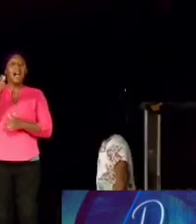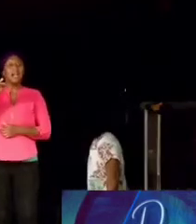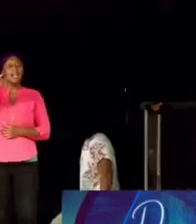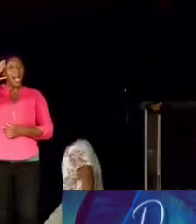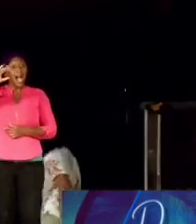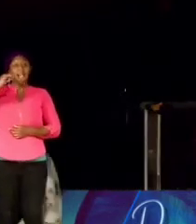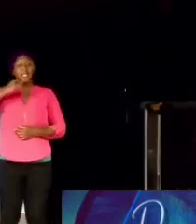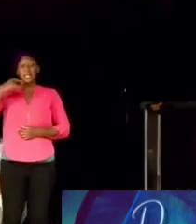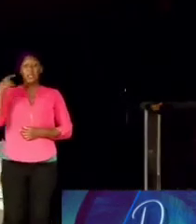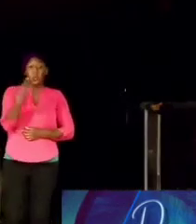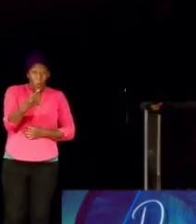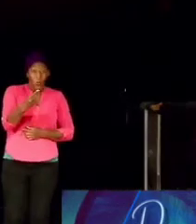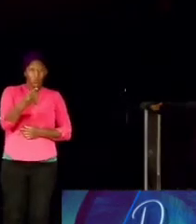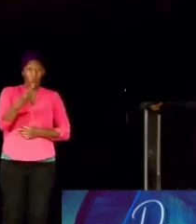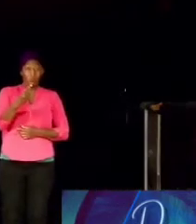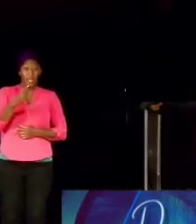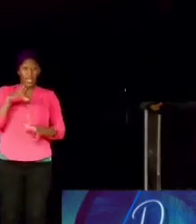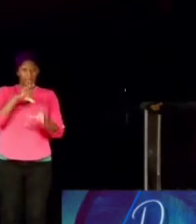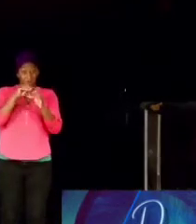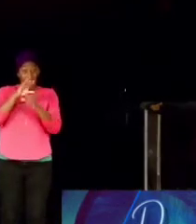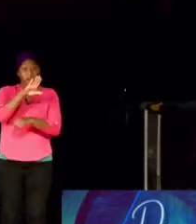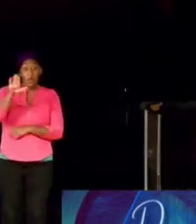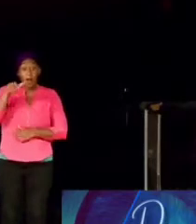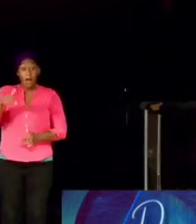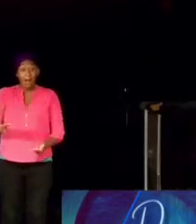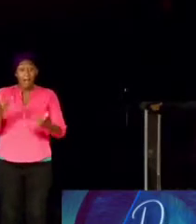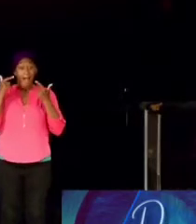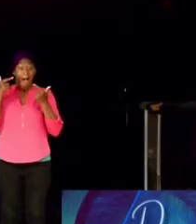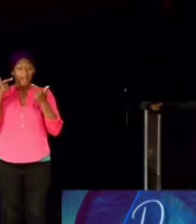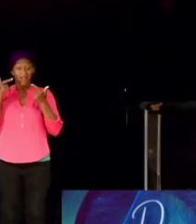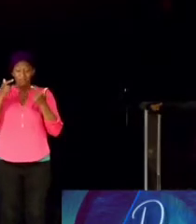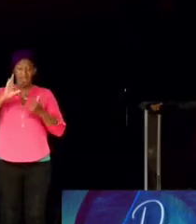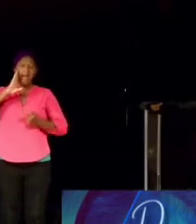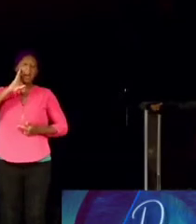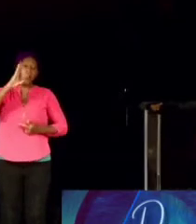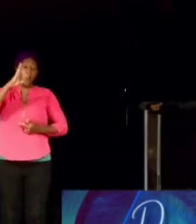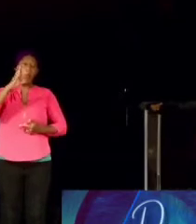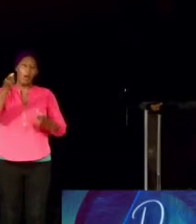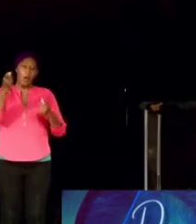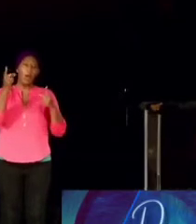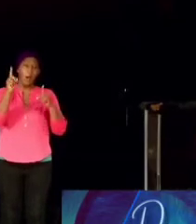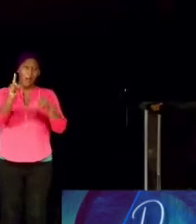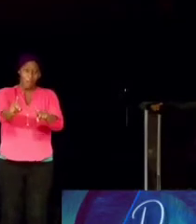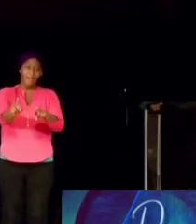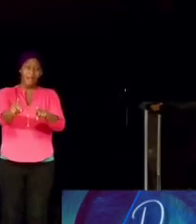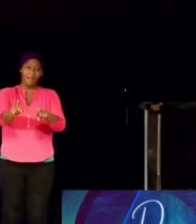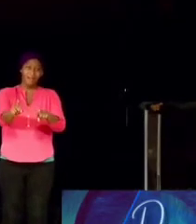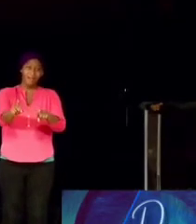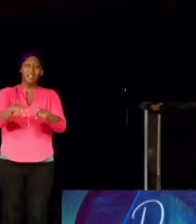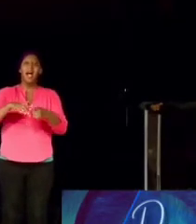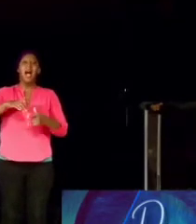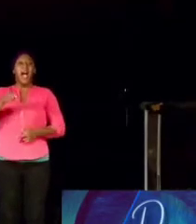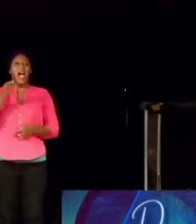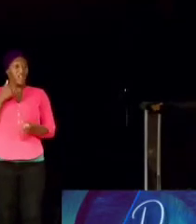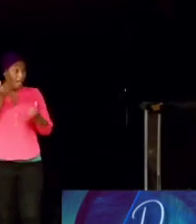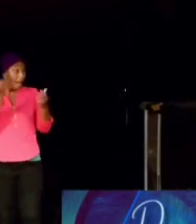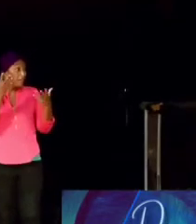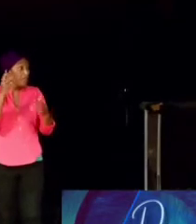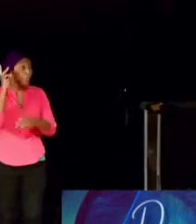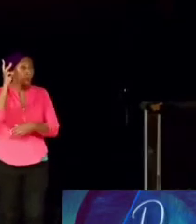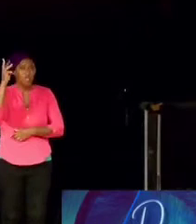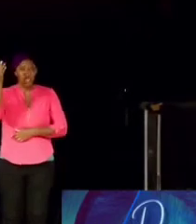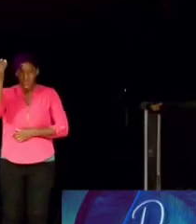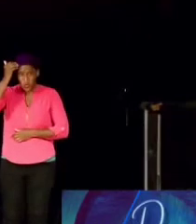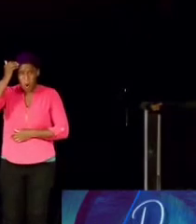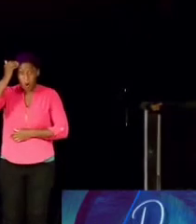in your life, it will come to pass. Have I got any witnesses here?